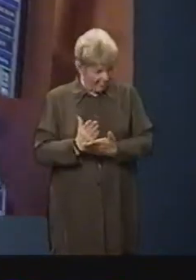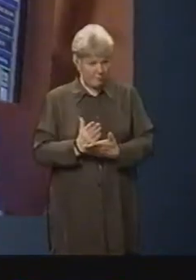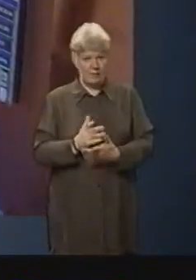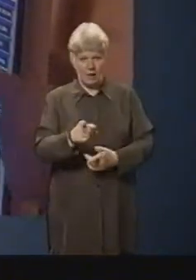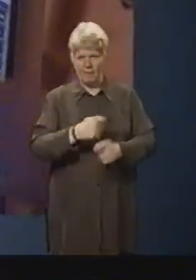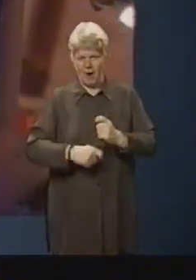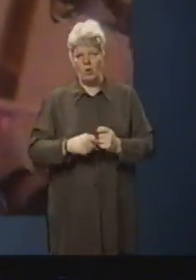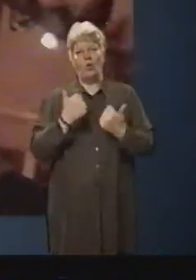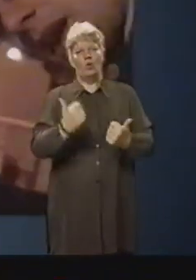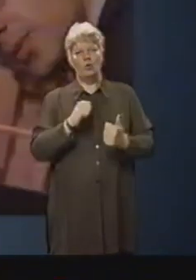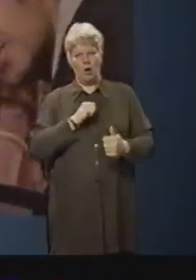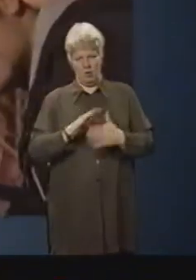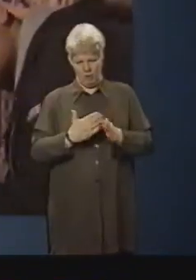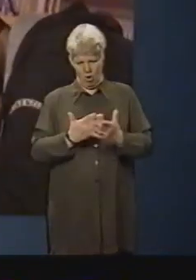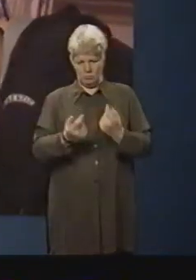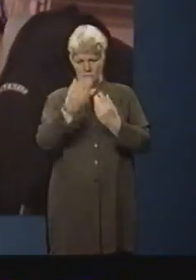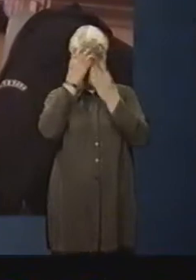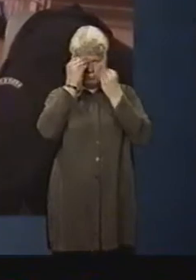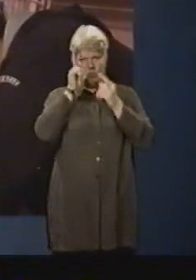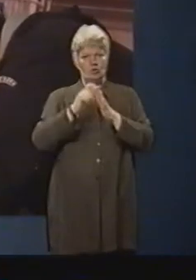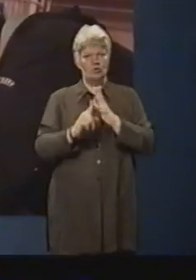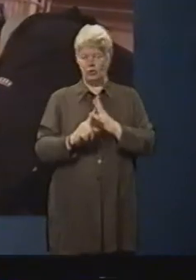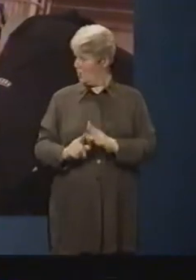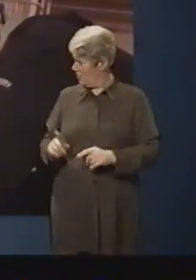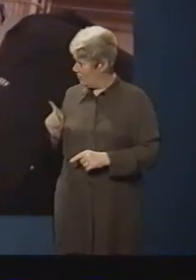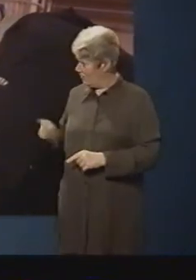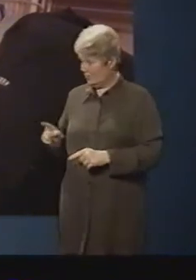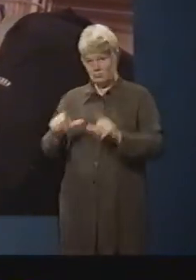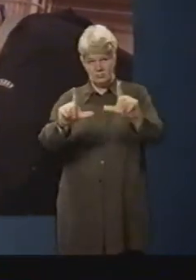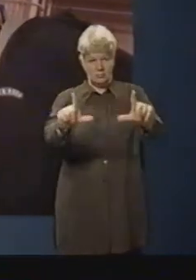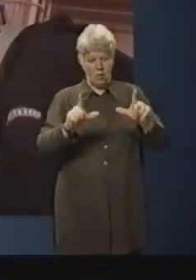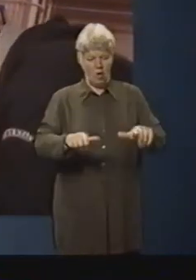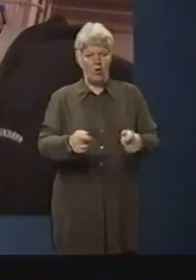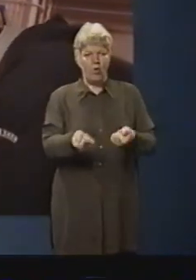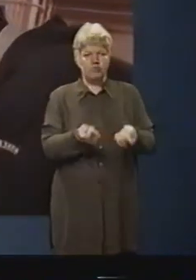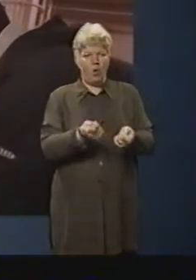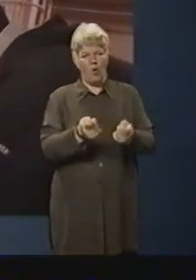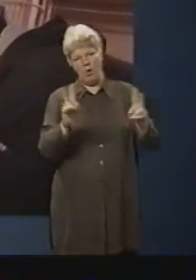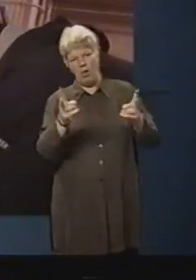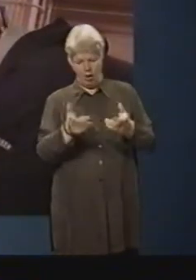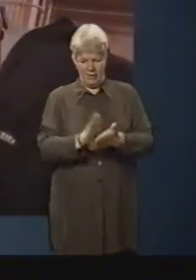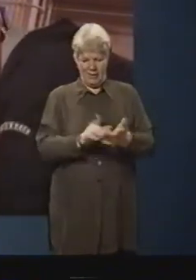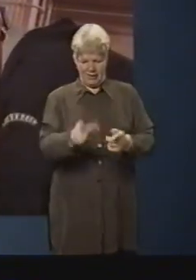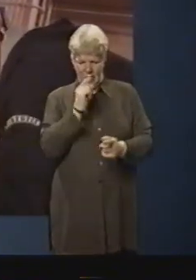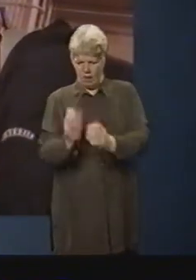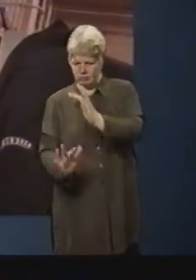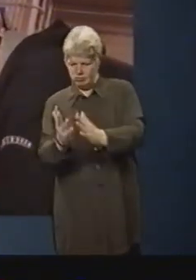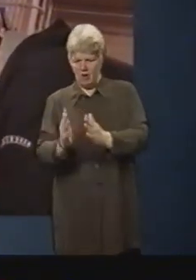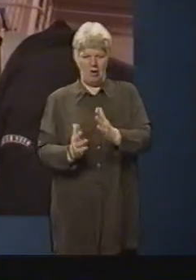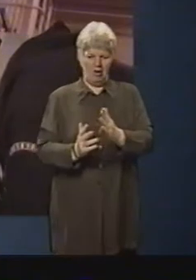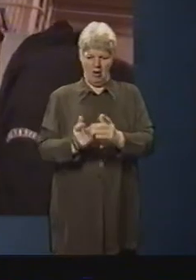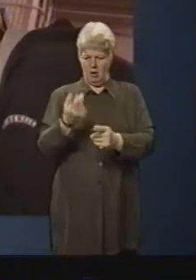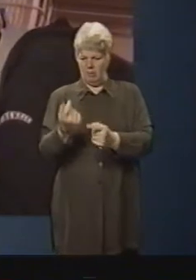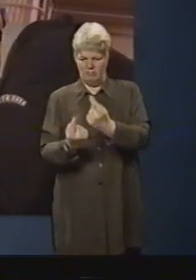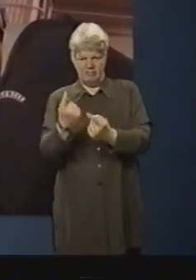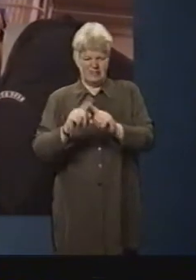This is the control hub. With a click of a mouse, this computer can get fires going in all the rooms on board the ship. It can recreate